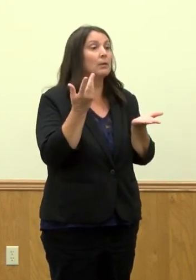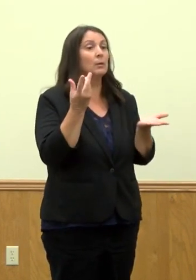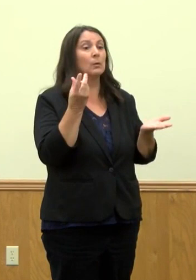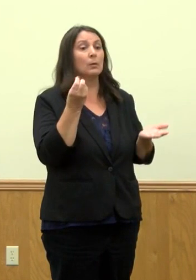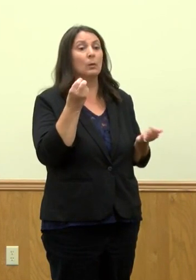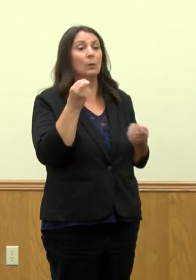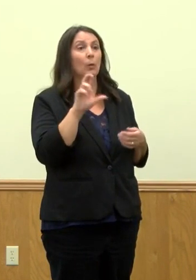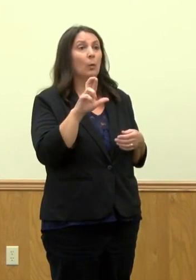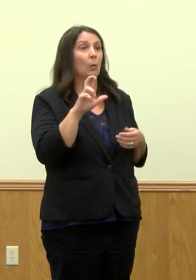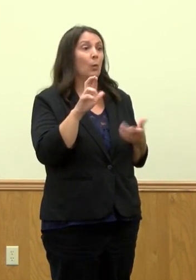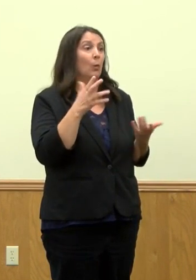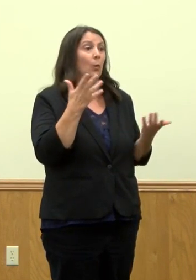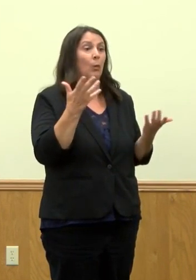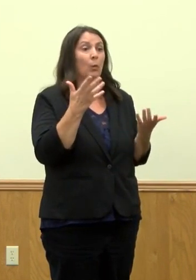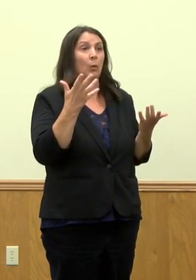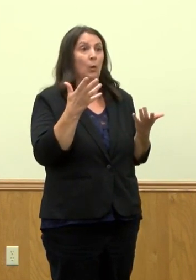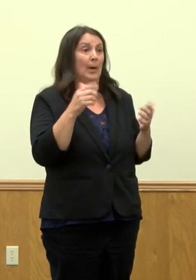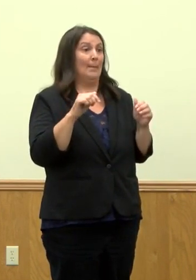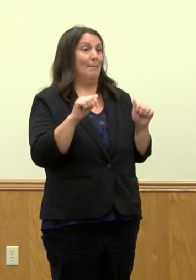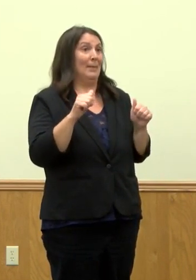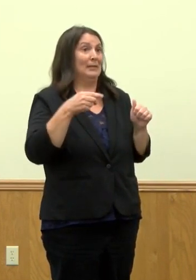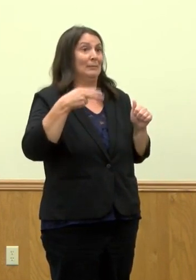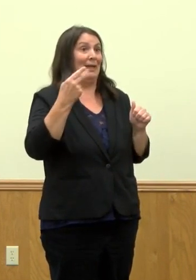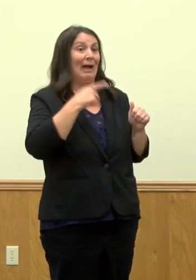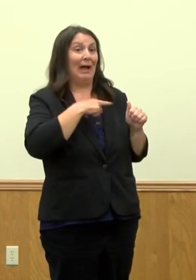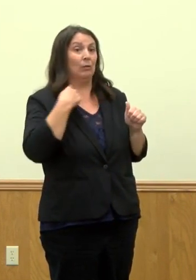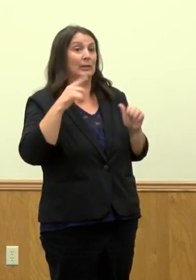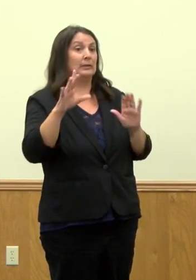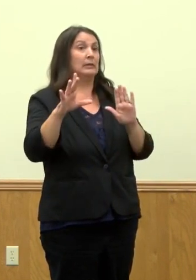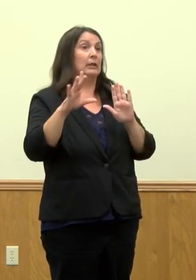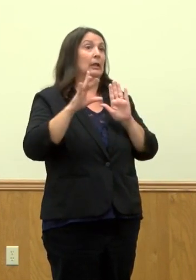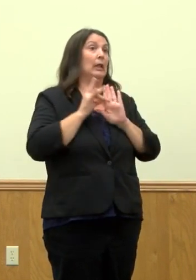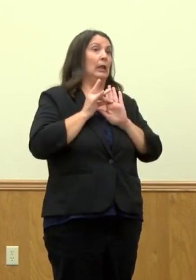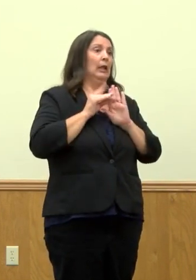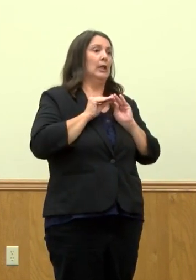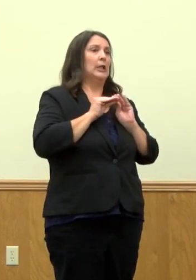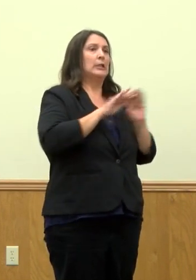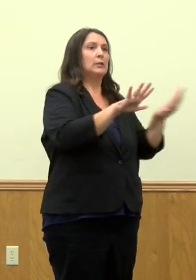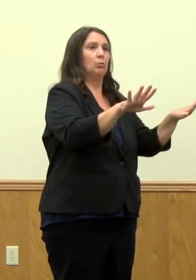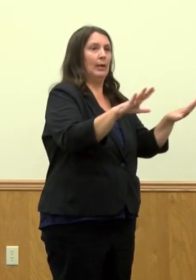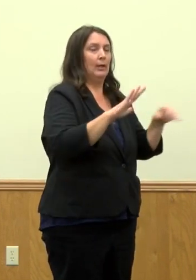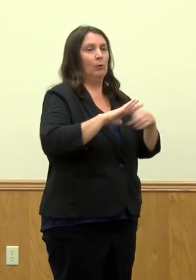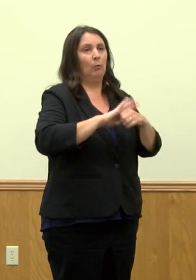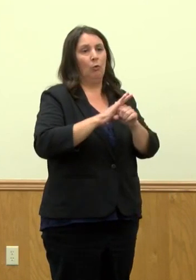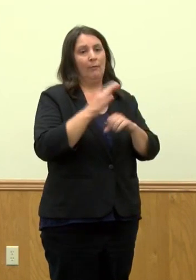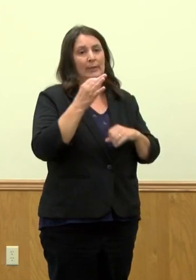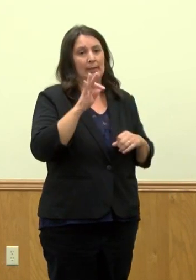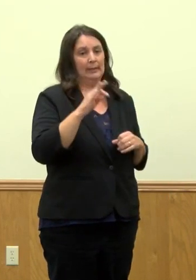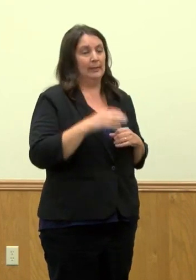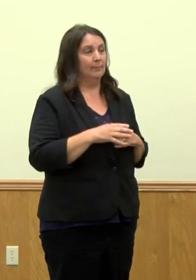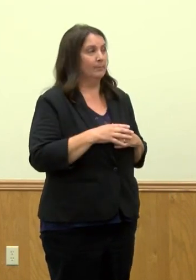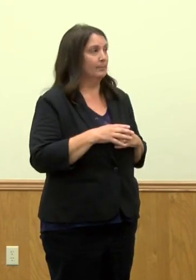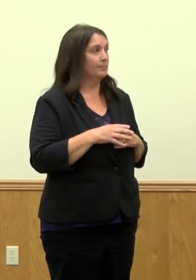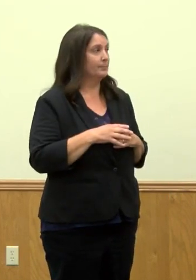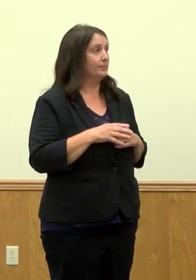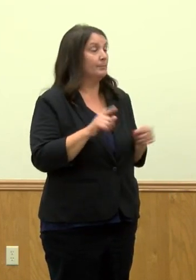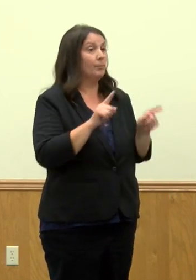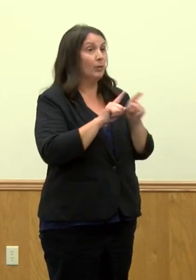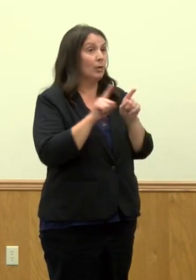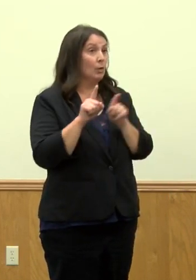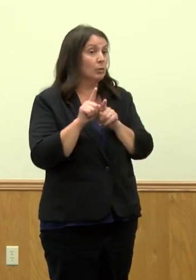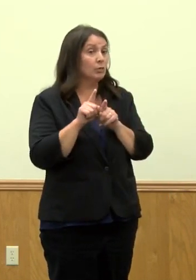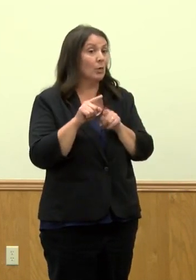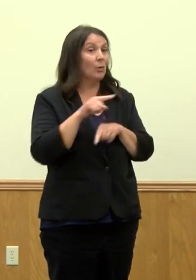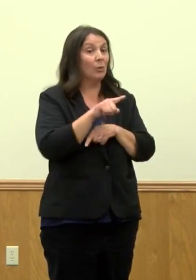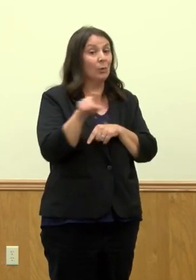areas who are at high risk of getting and spreading COVID-19. Also, under that would be